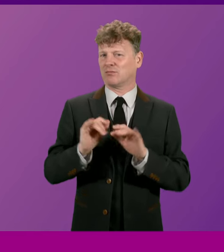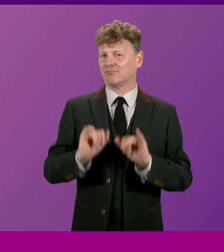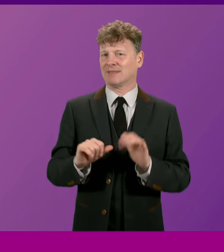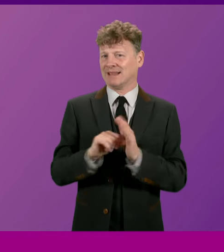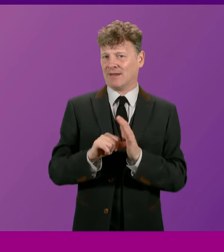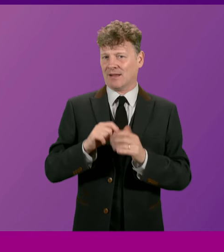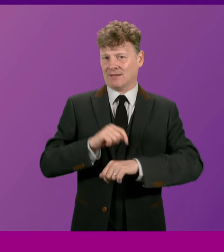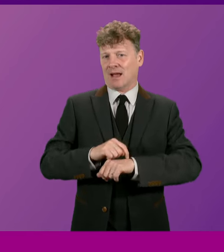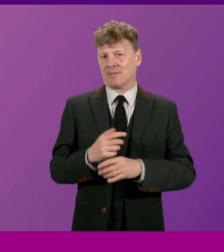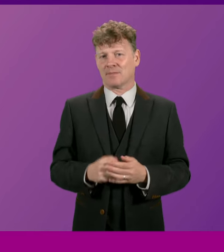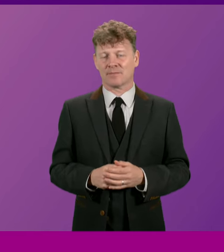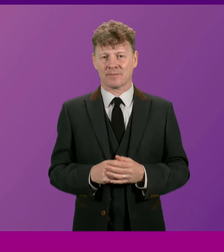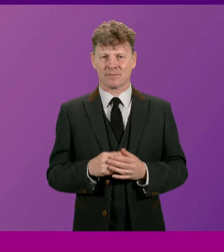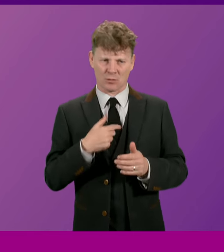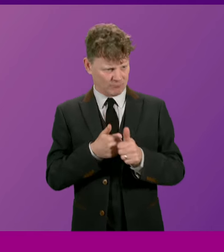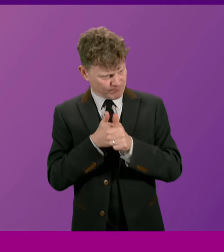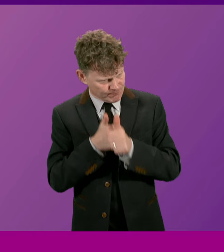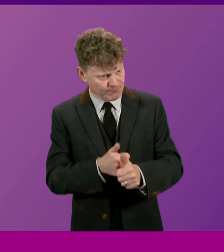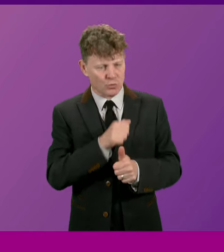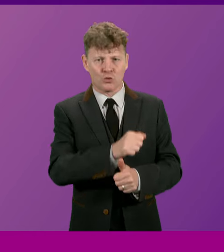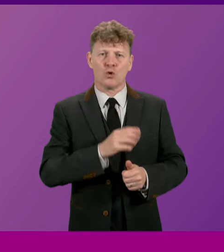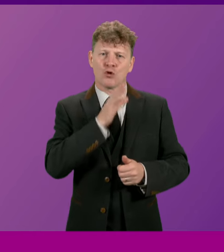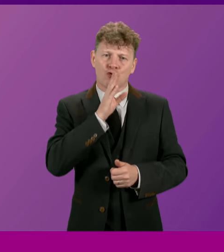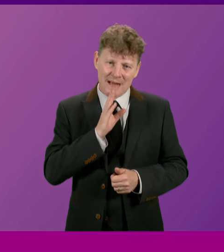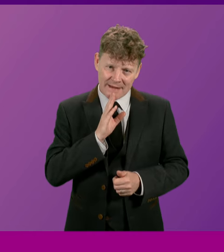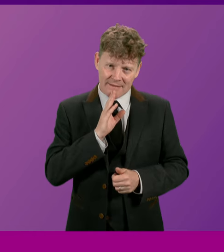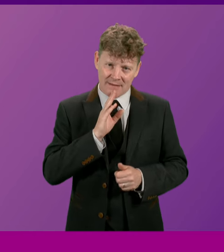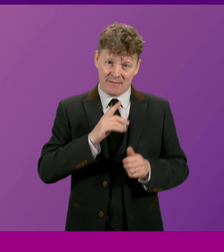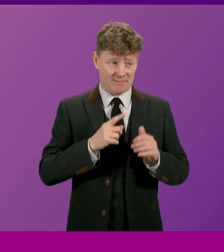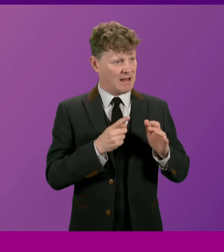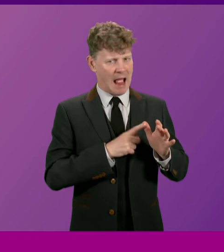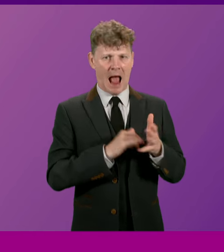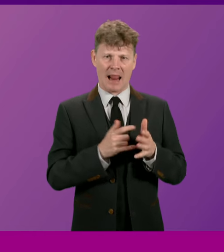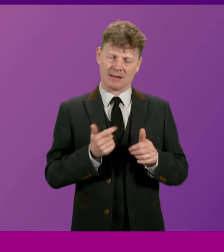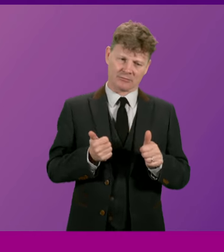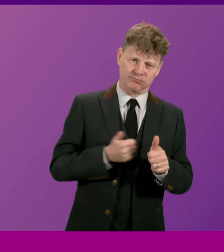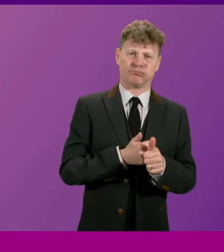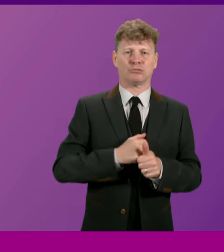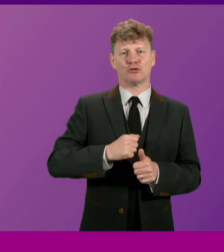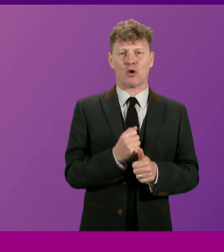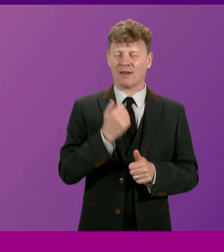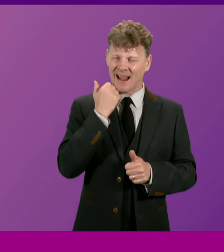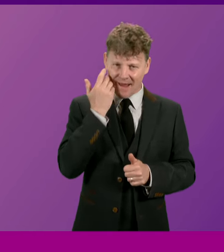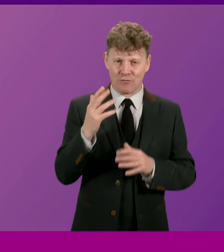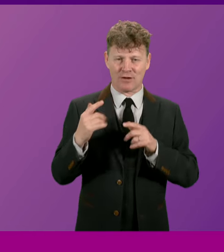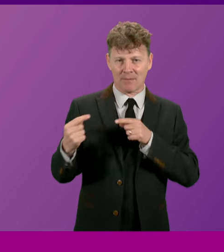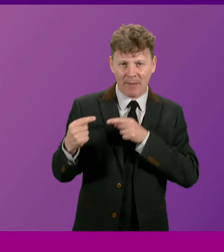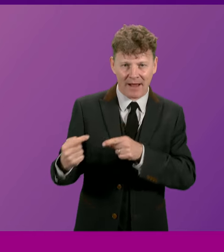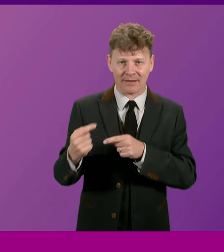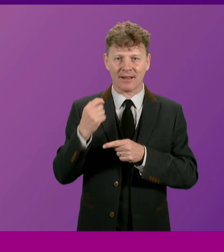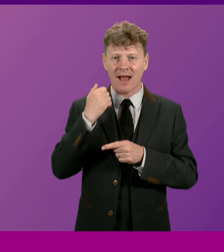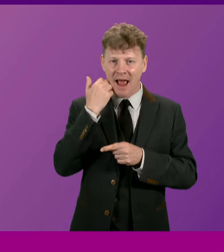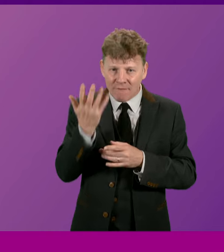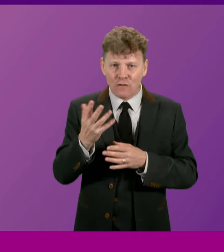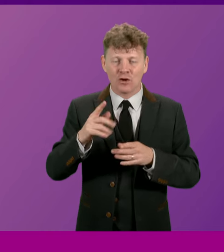stand beside you in your grief, just as Alex stood beside Scotland in every battle, every challenge